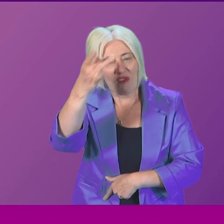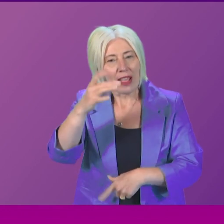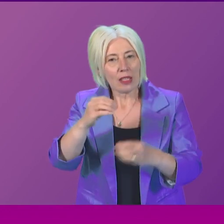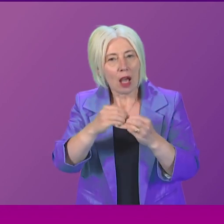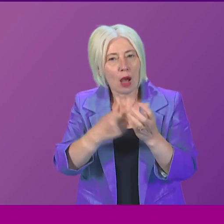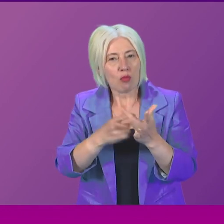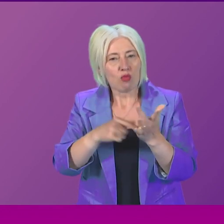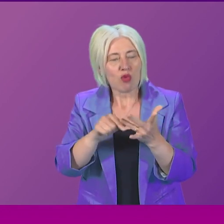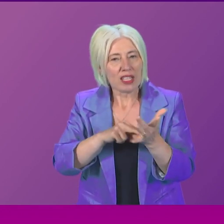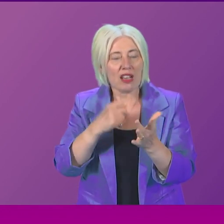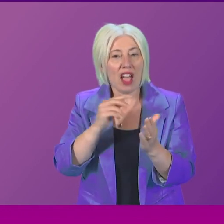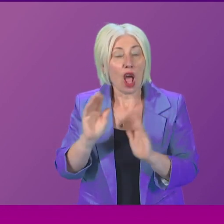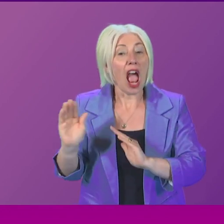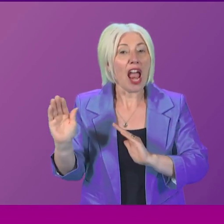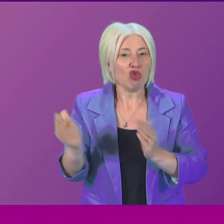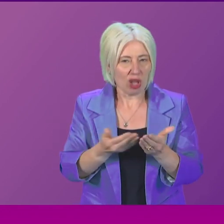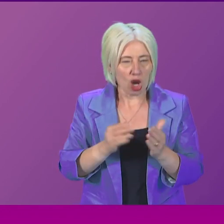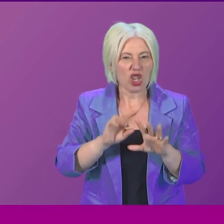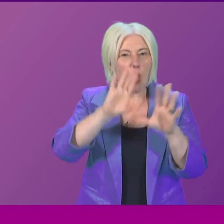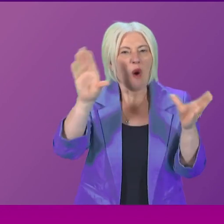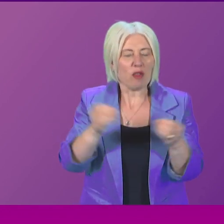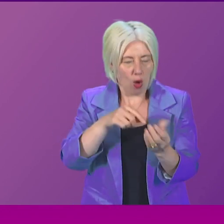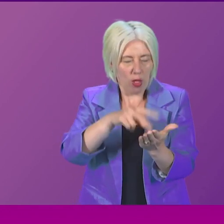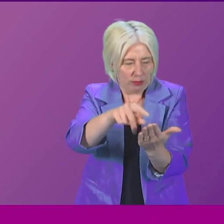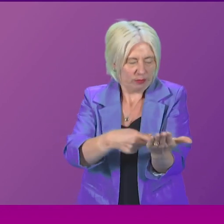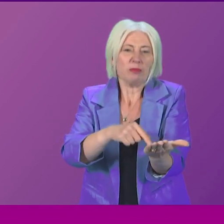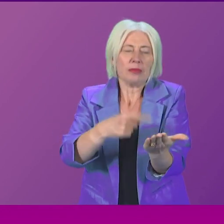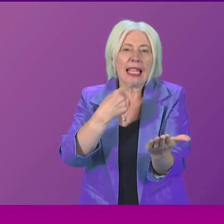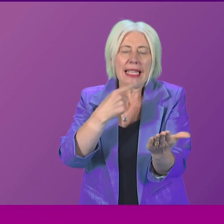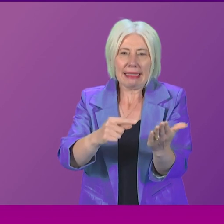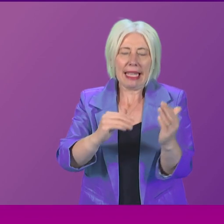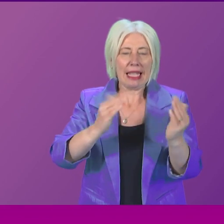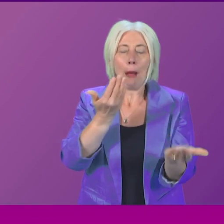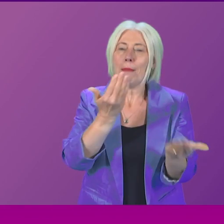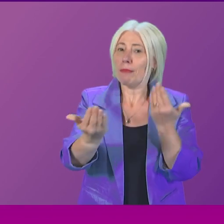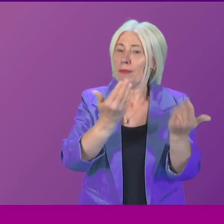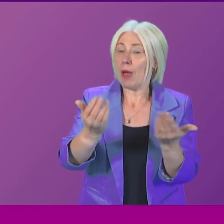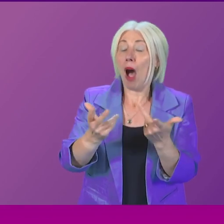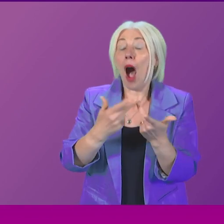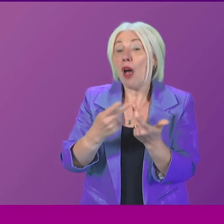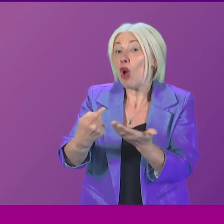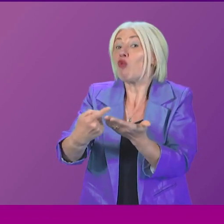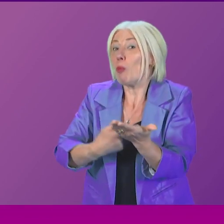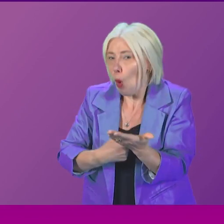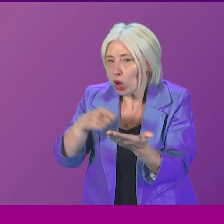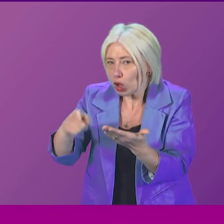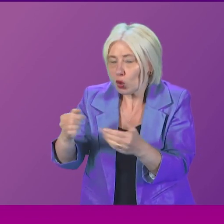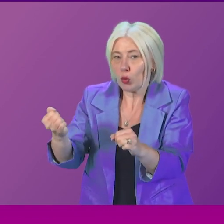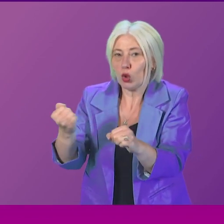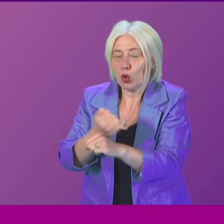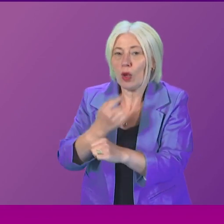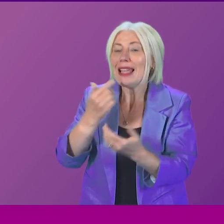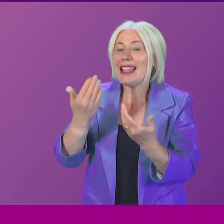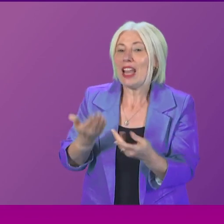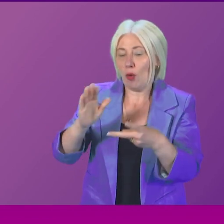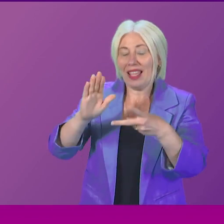in the introduction and overview to this report, where she comments in a parallel report she was invited to undertake by the now